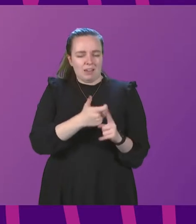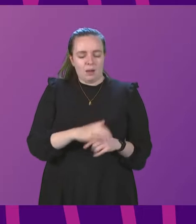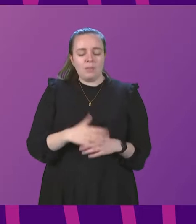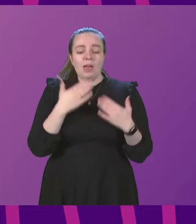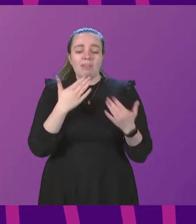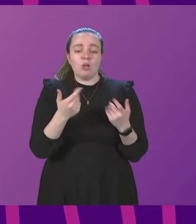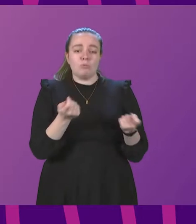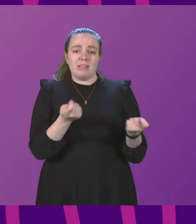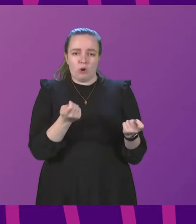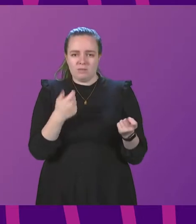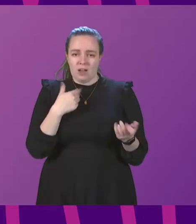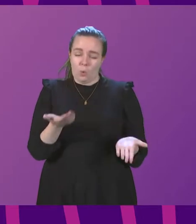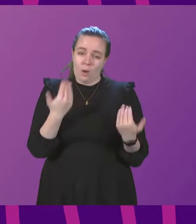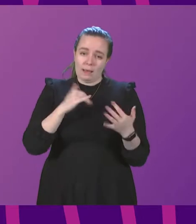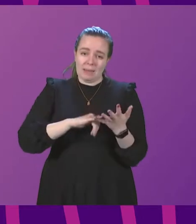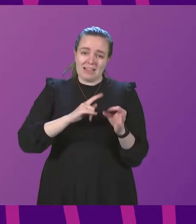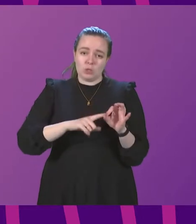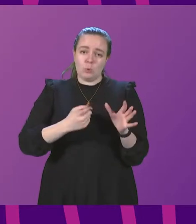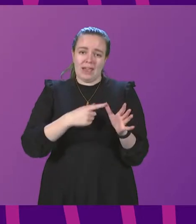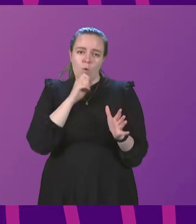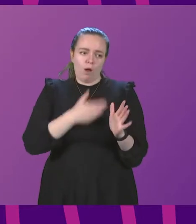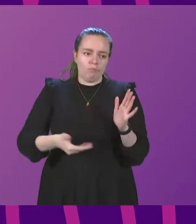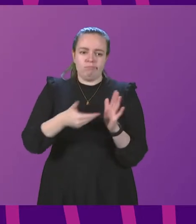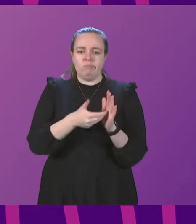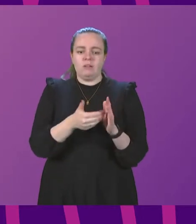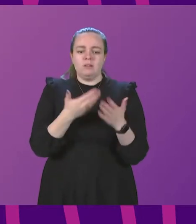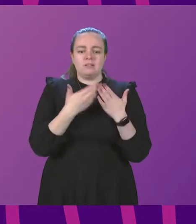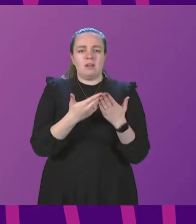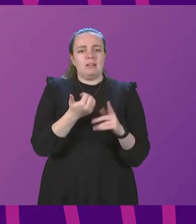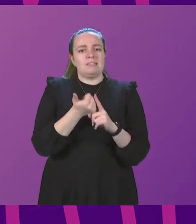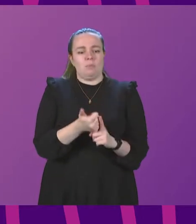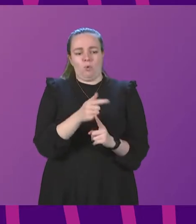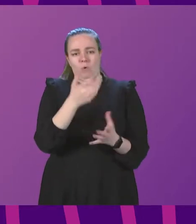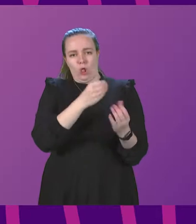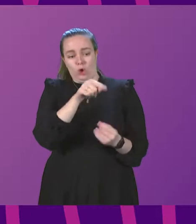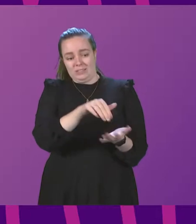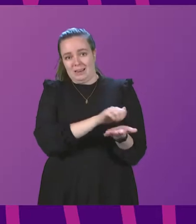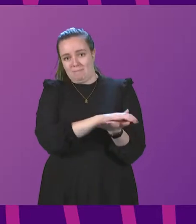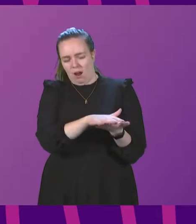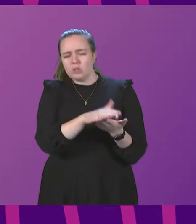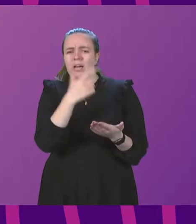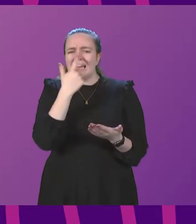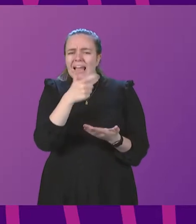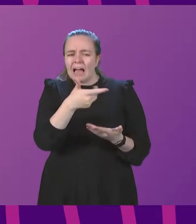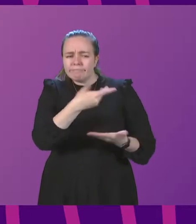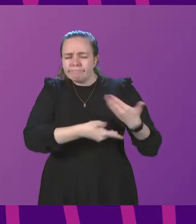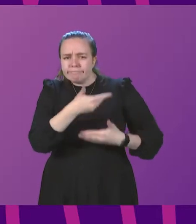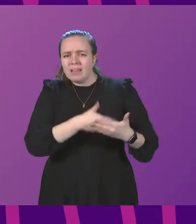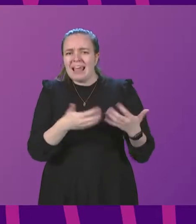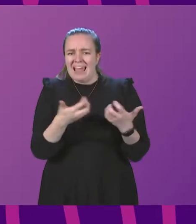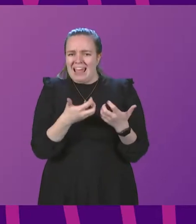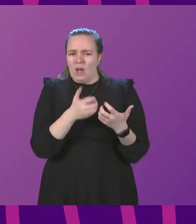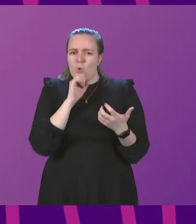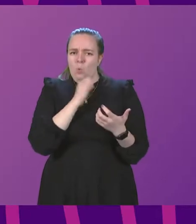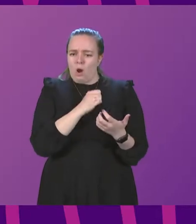I welcome that the SQA will provide additional study support for learners in March. Can the Cabinet Secretary please outline how this will